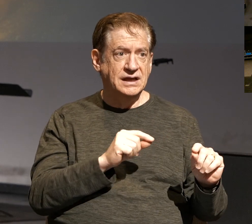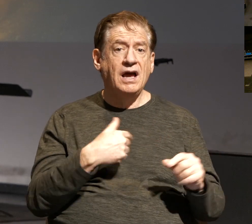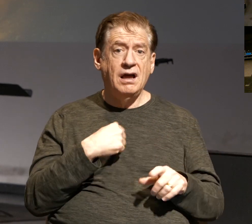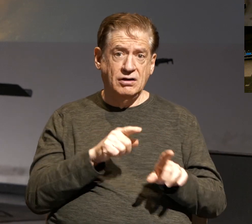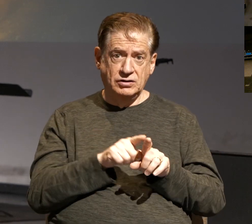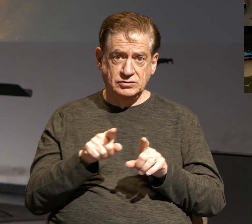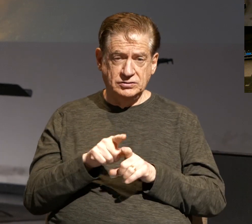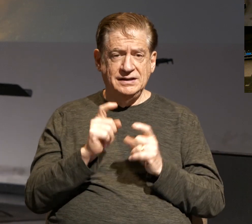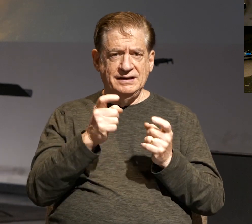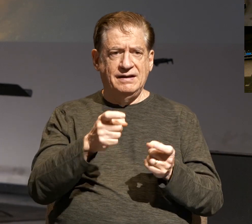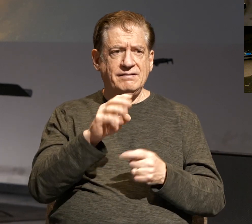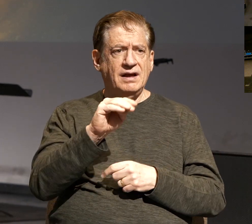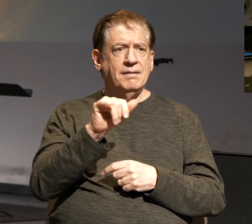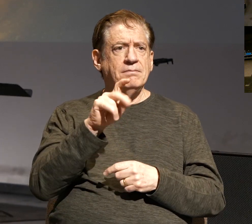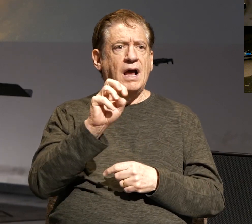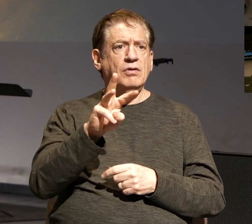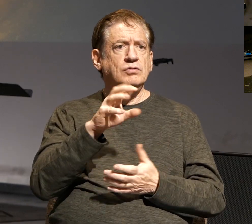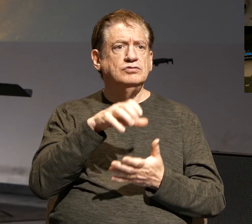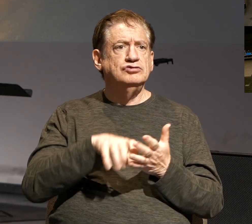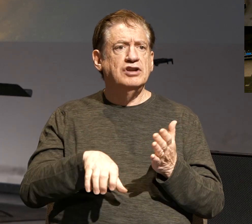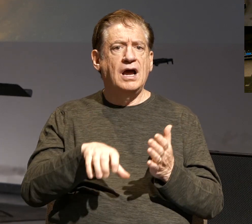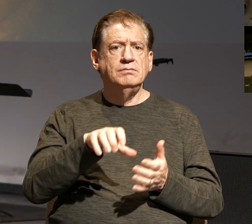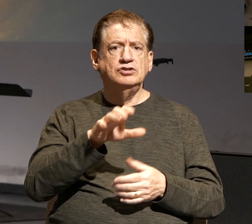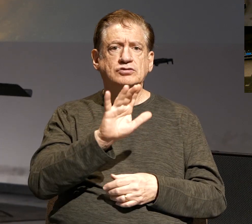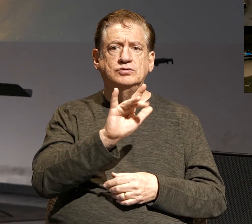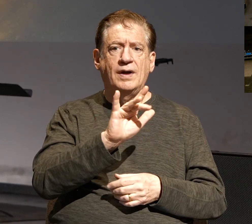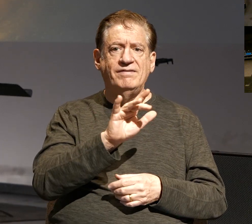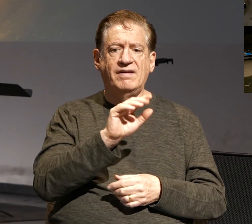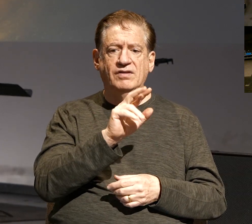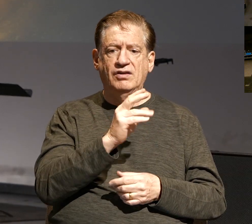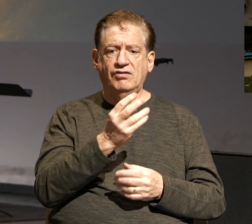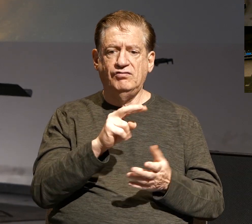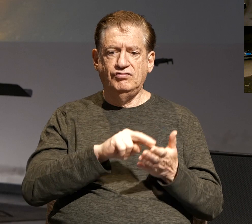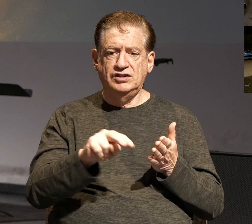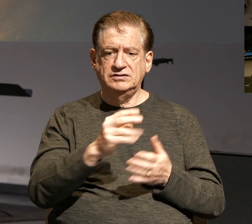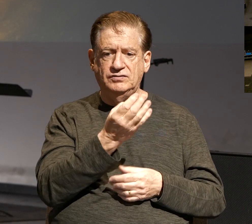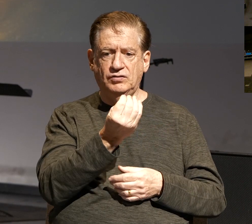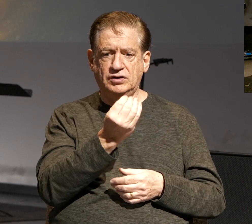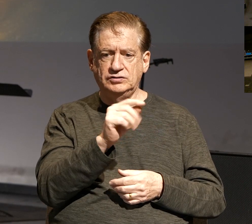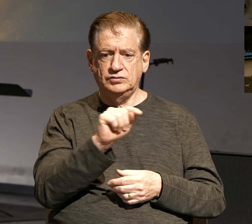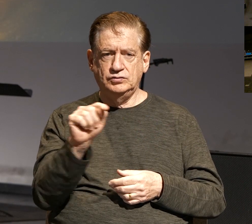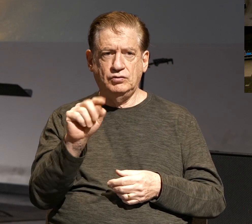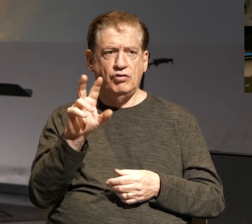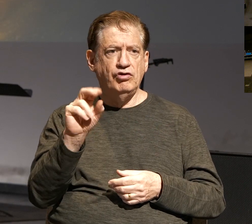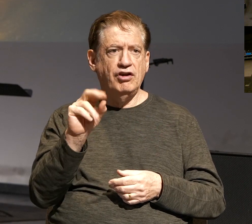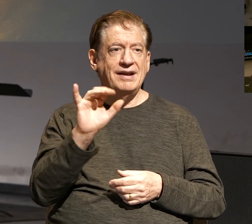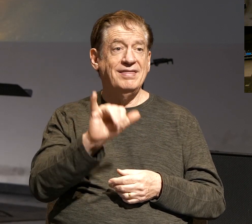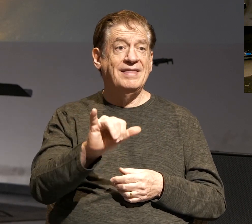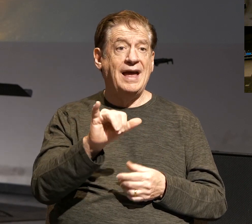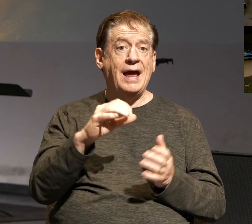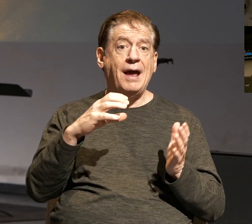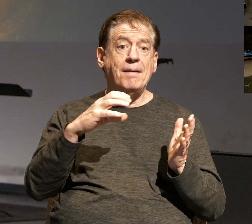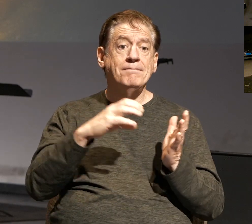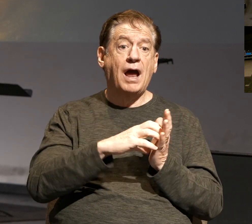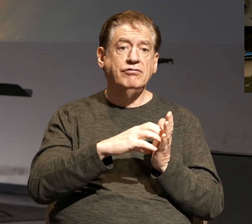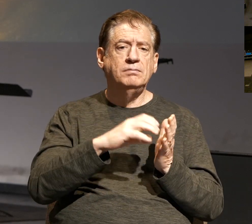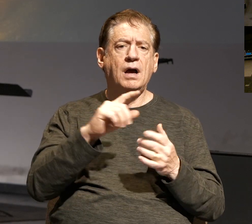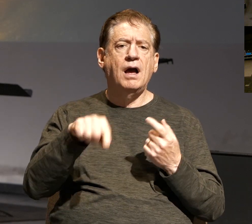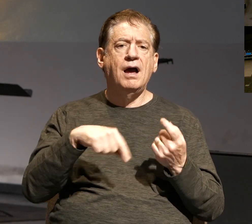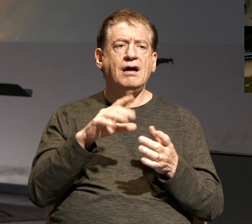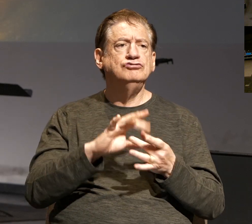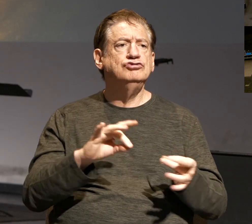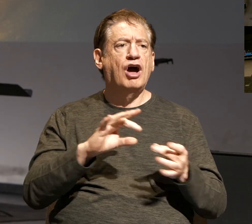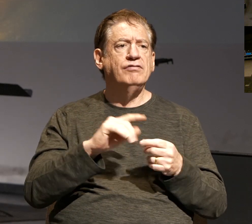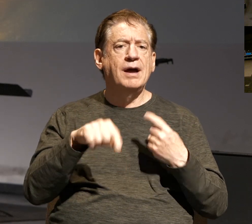also gave you Matthew chapter 25 verses 14 through 30, the parable of the talents. There is reward